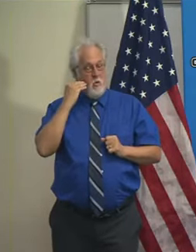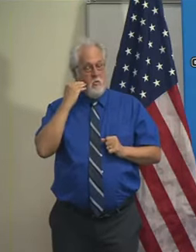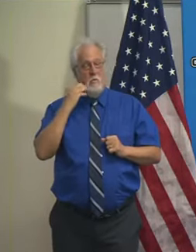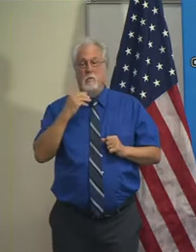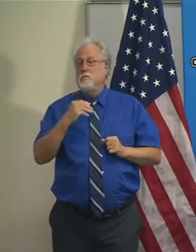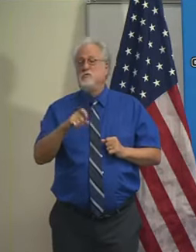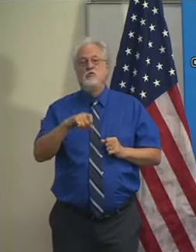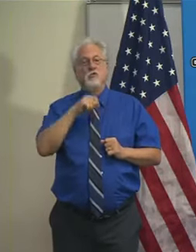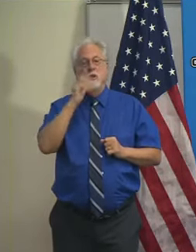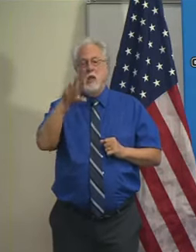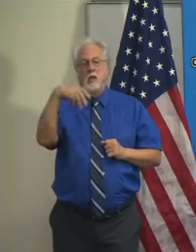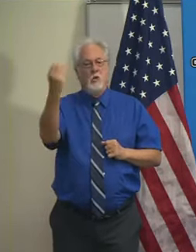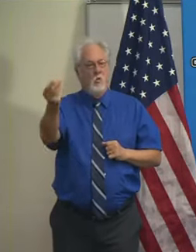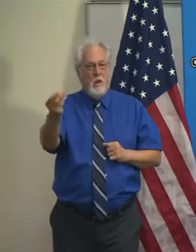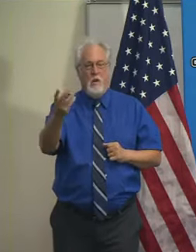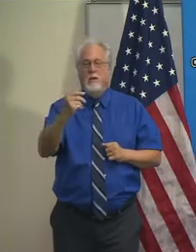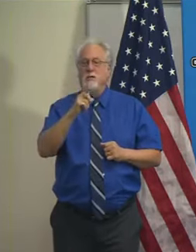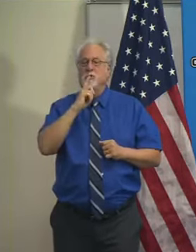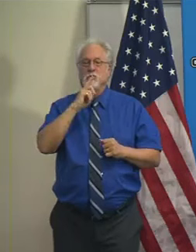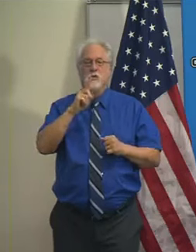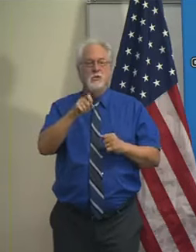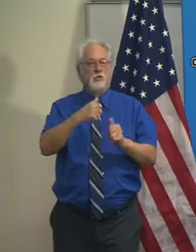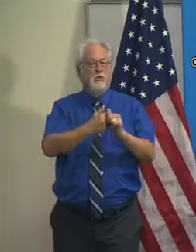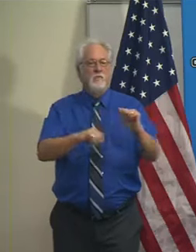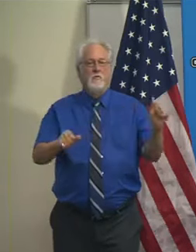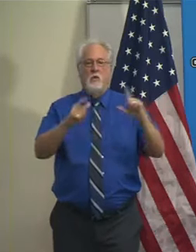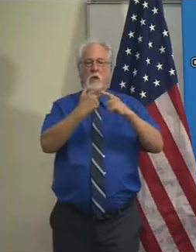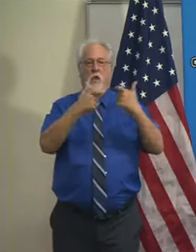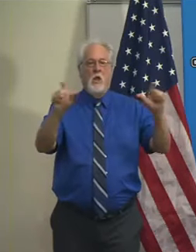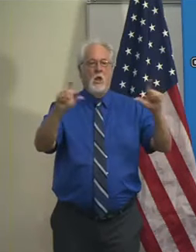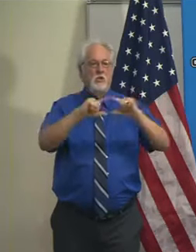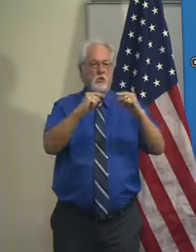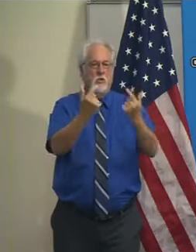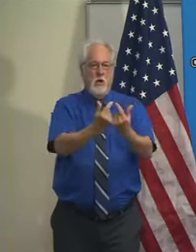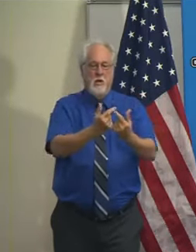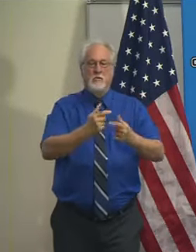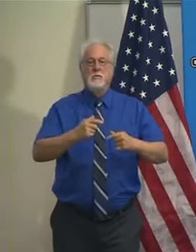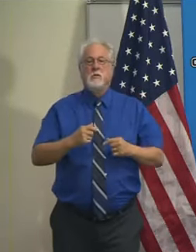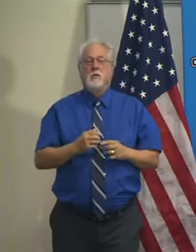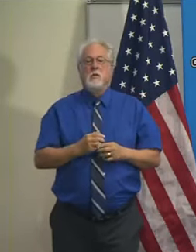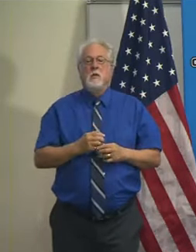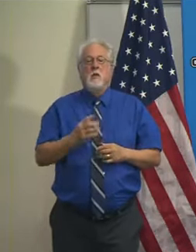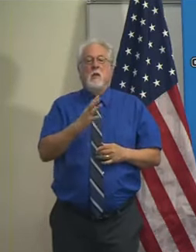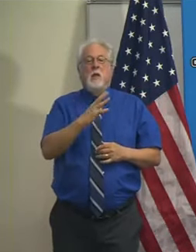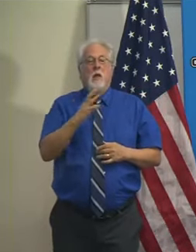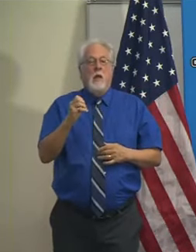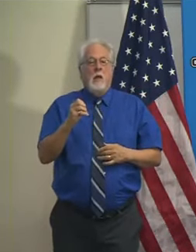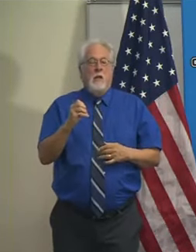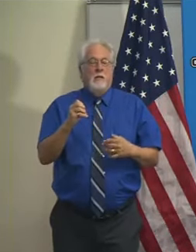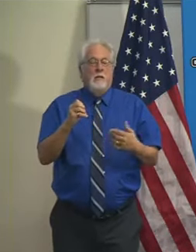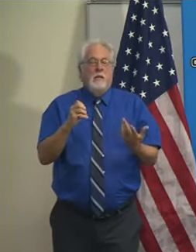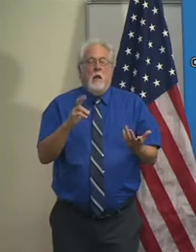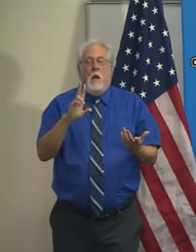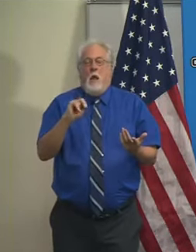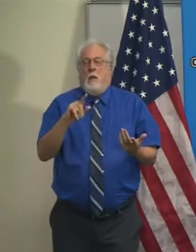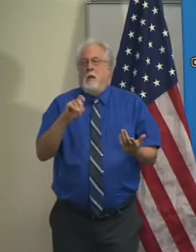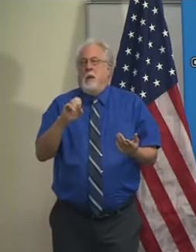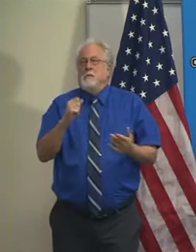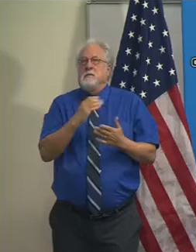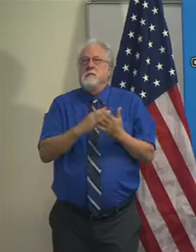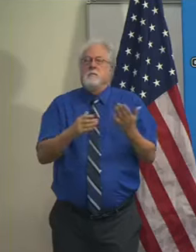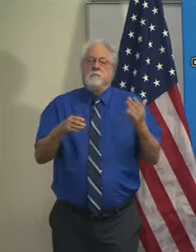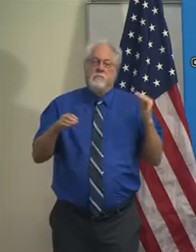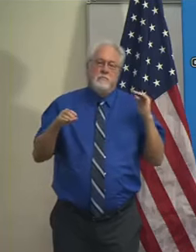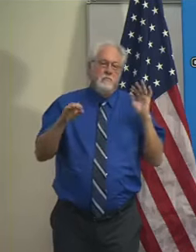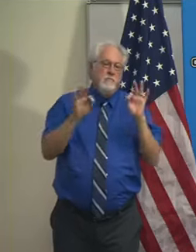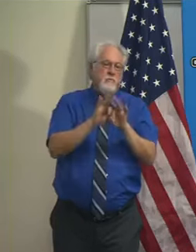they should not go out and certainly should avoid large crowds unless there's some sort of essential activity that